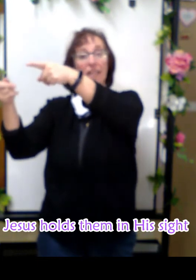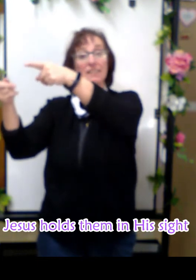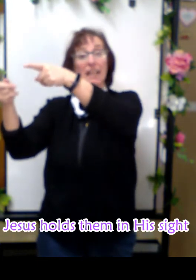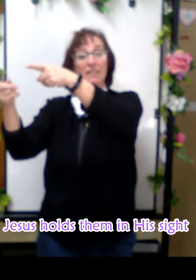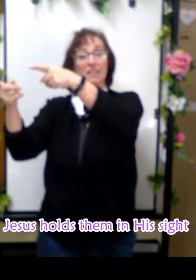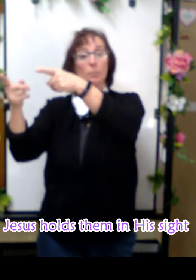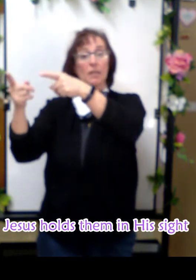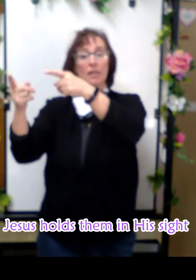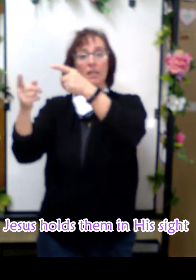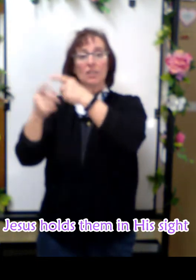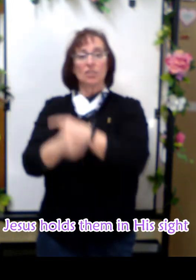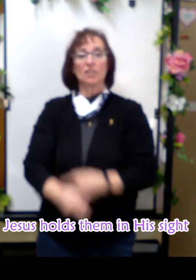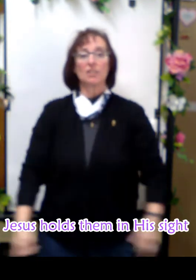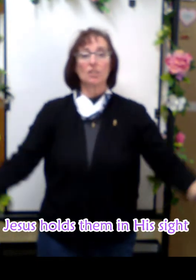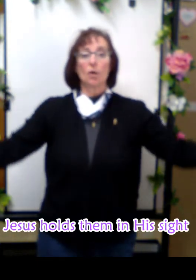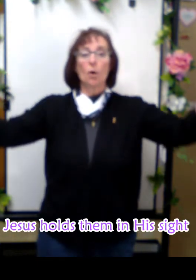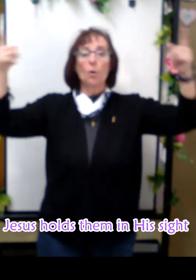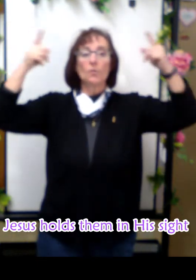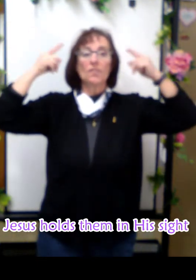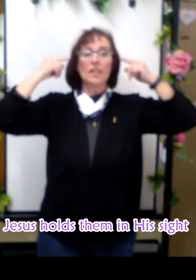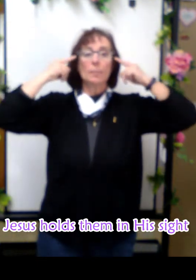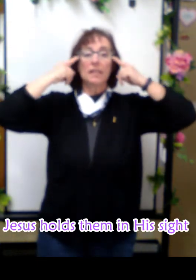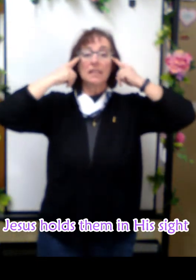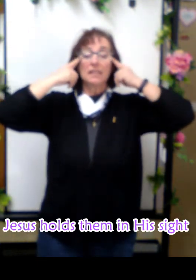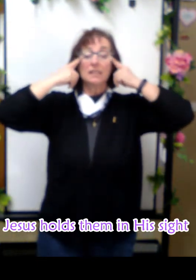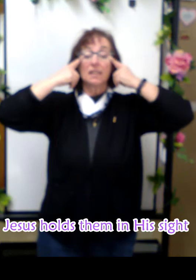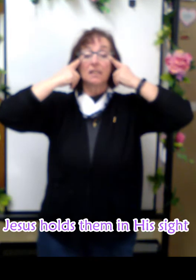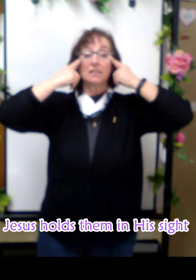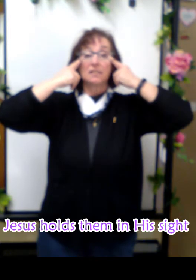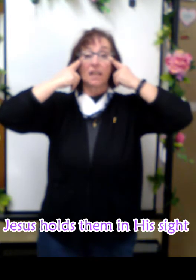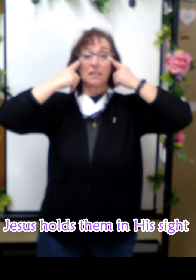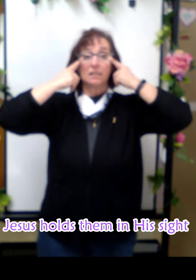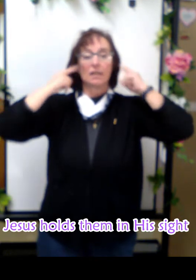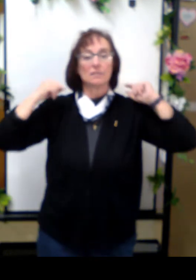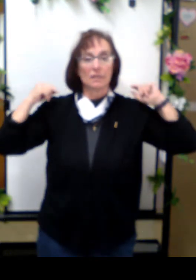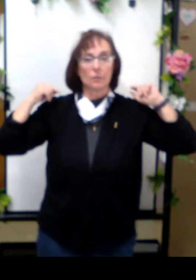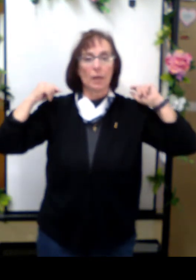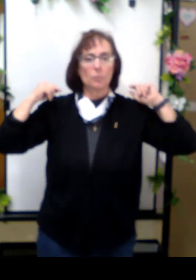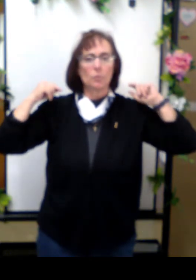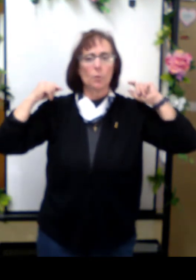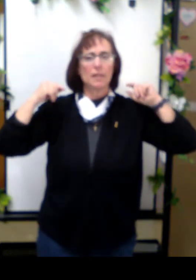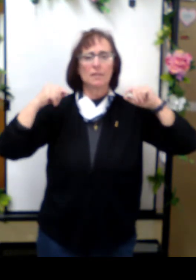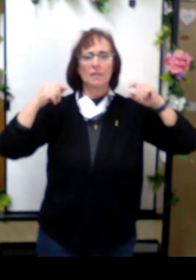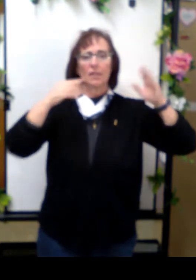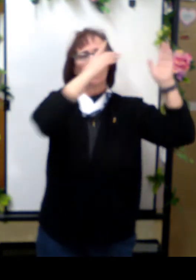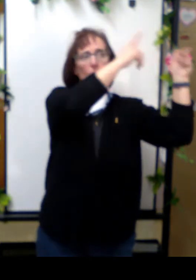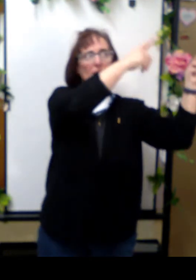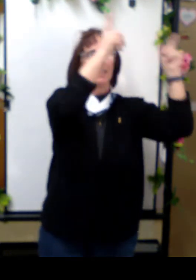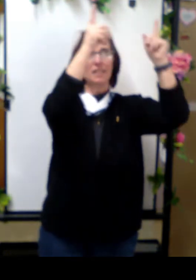next line is going to be Jesus holds them in his sight. Now that rhymes with white, red and